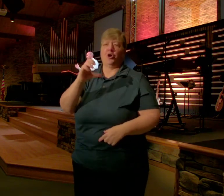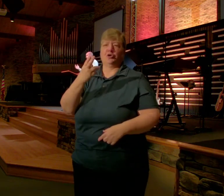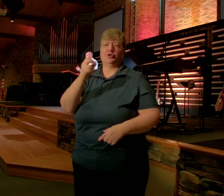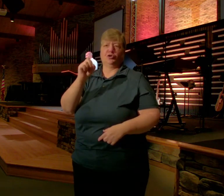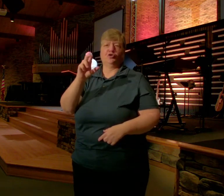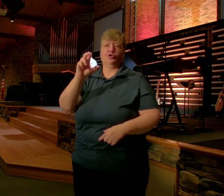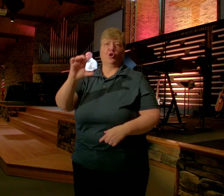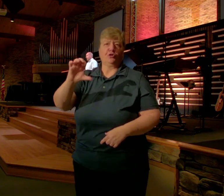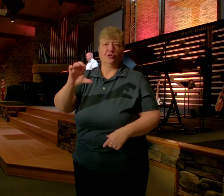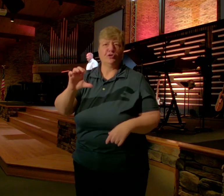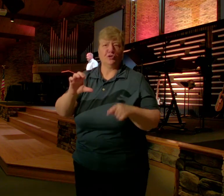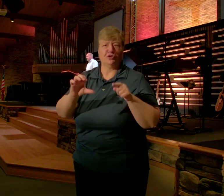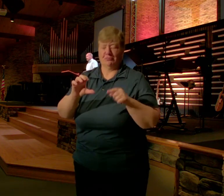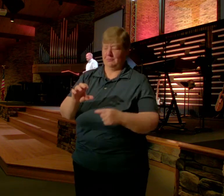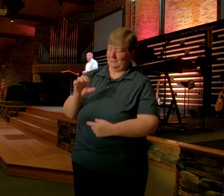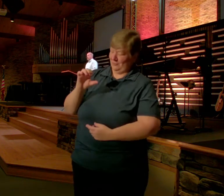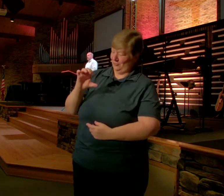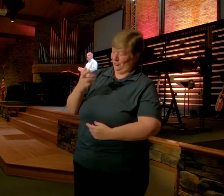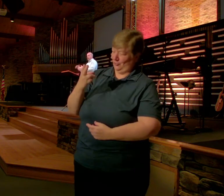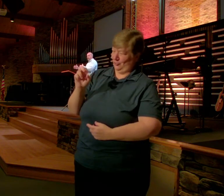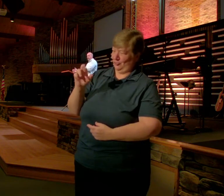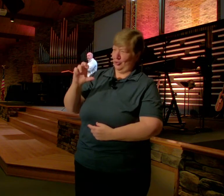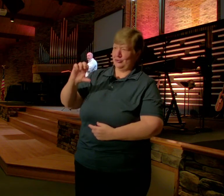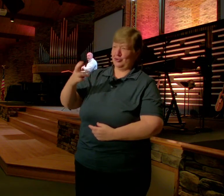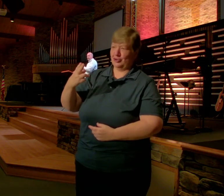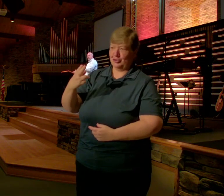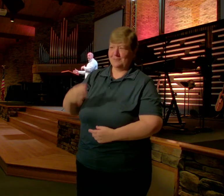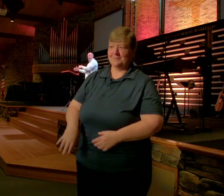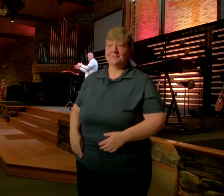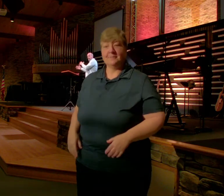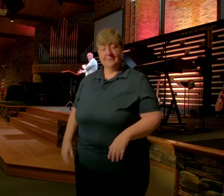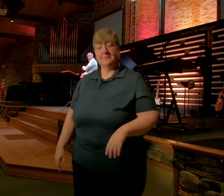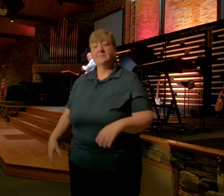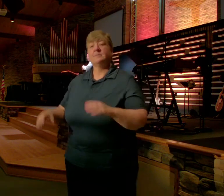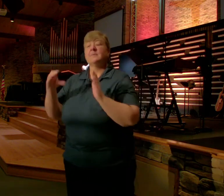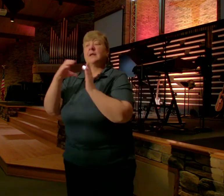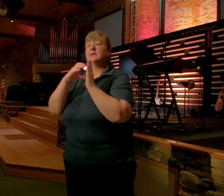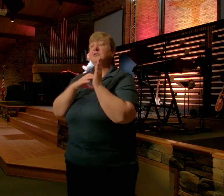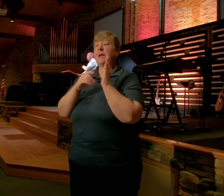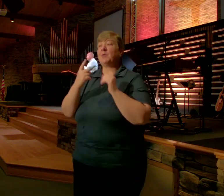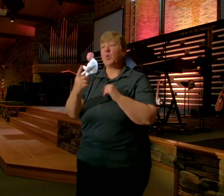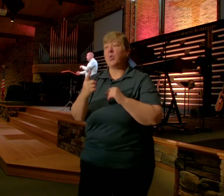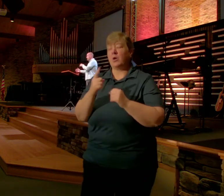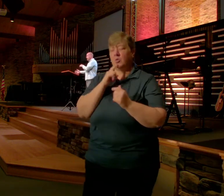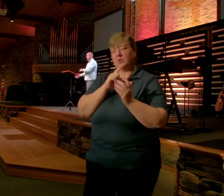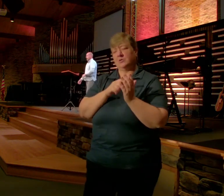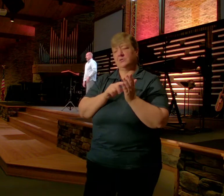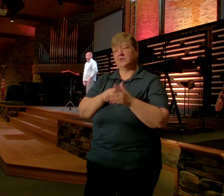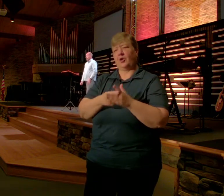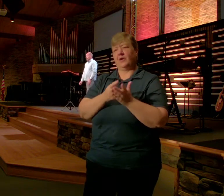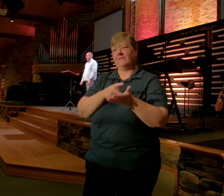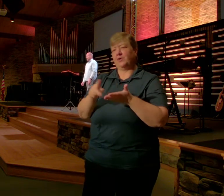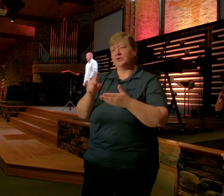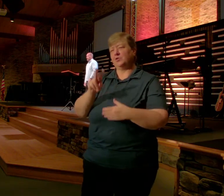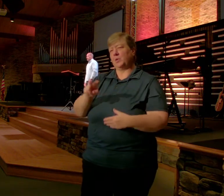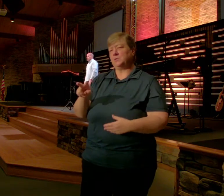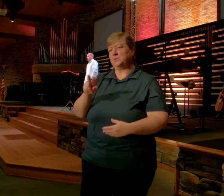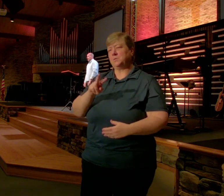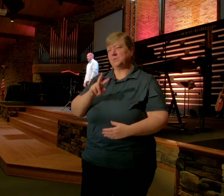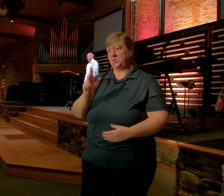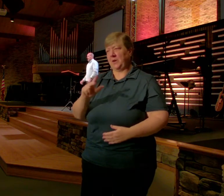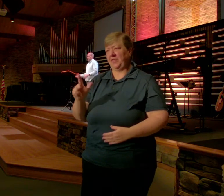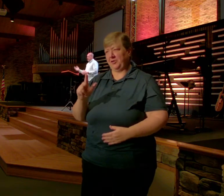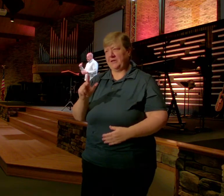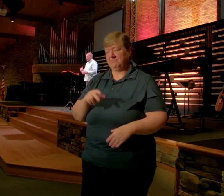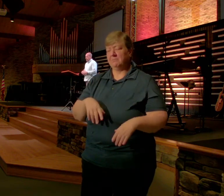chapter 1 The last part of it And we're going to actually Start at 22 and 23 The last part of the chapter